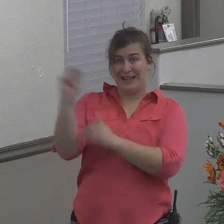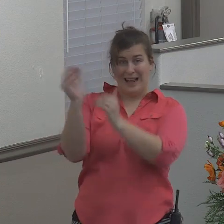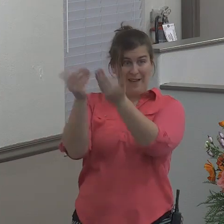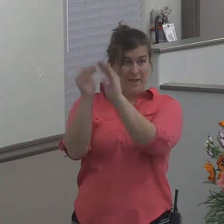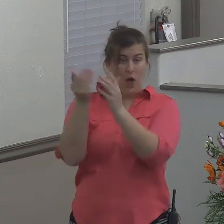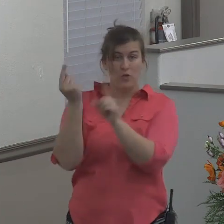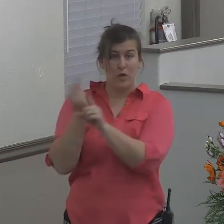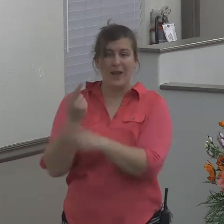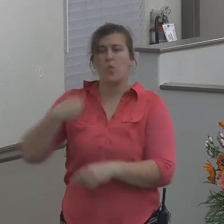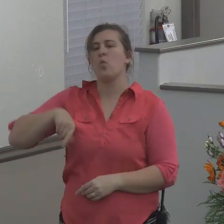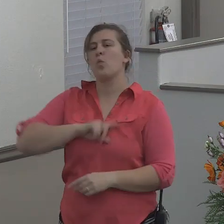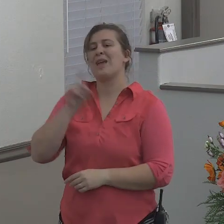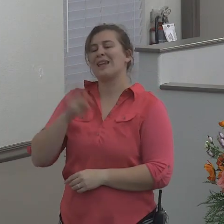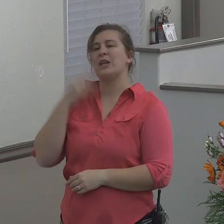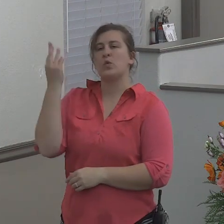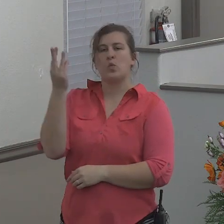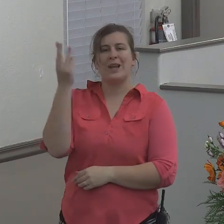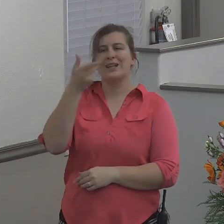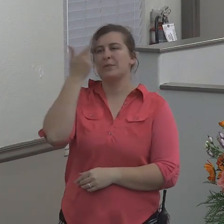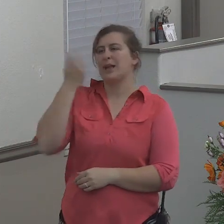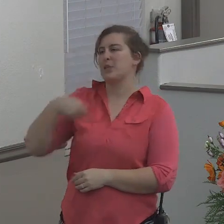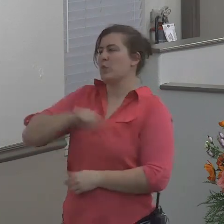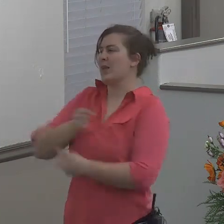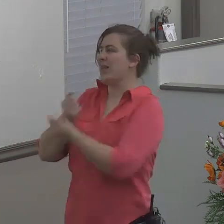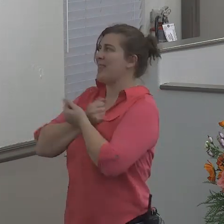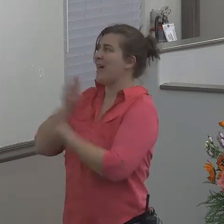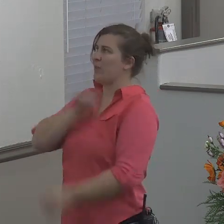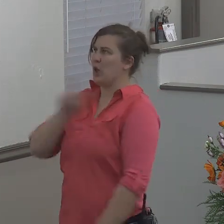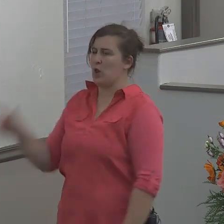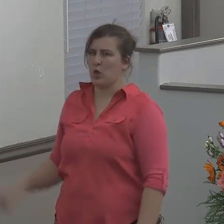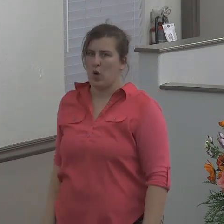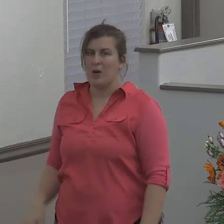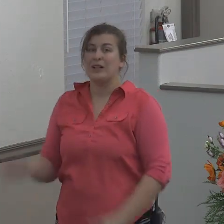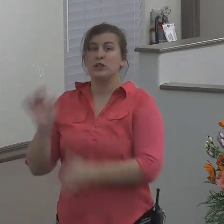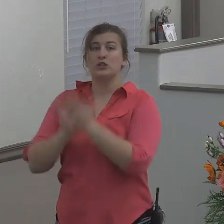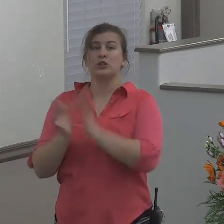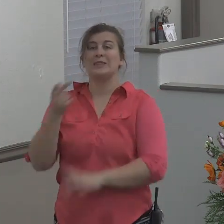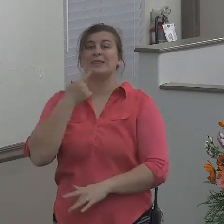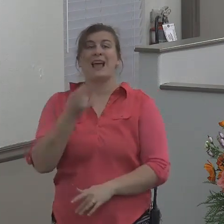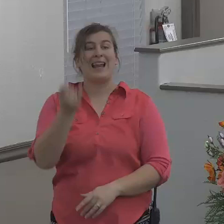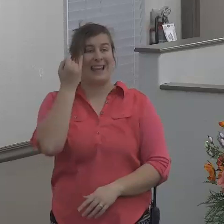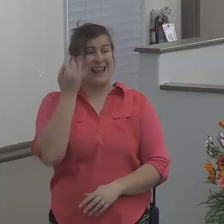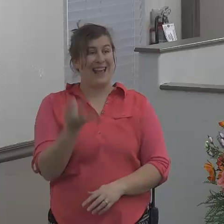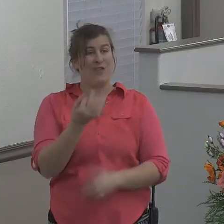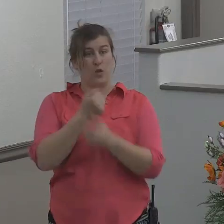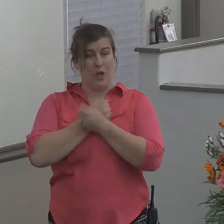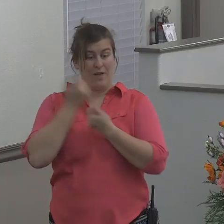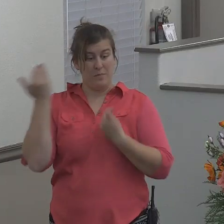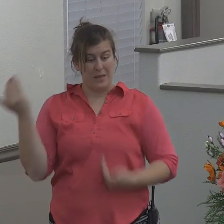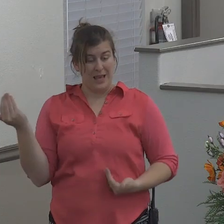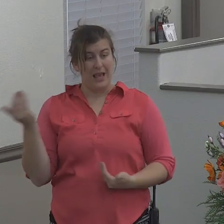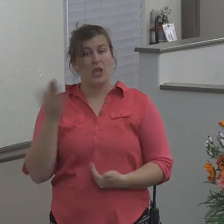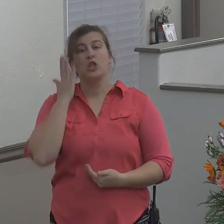because we love the Lord Jesus says if you love me you'll obey my commandments